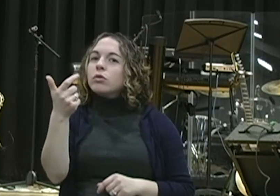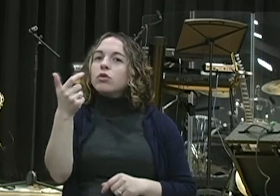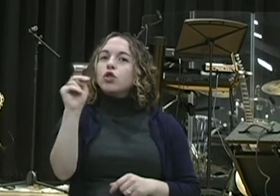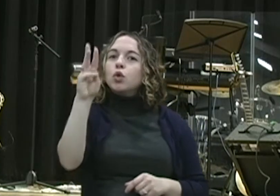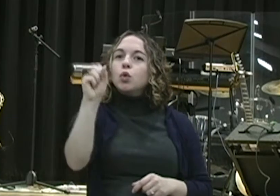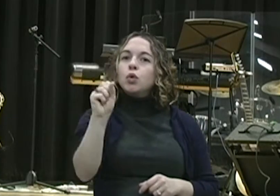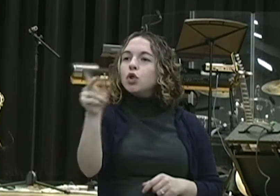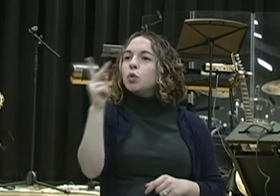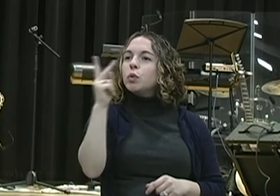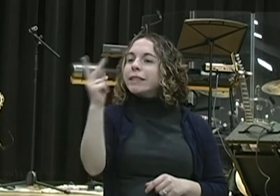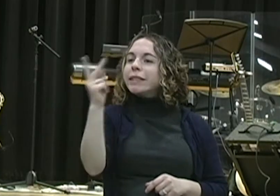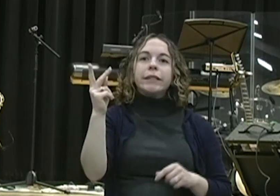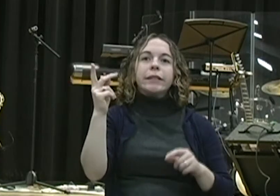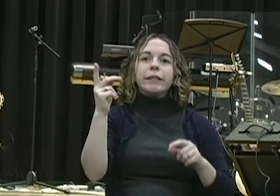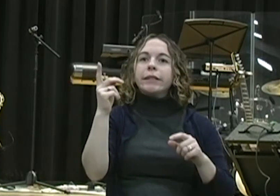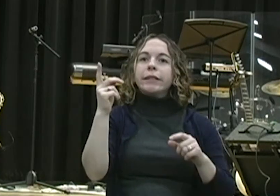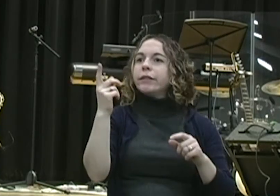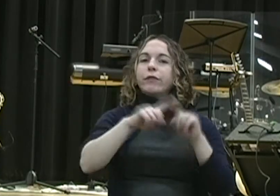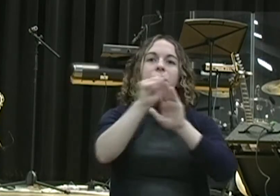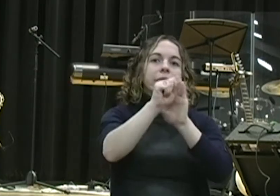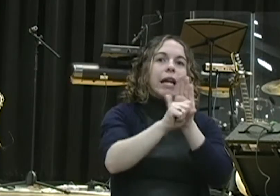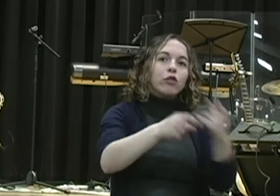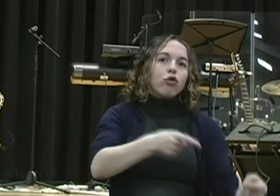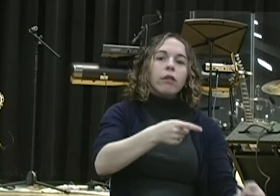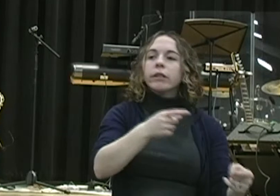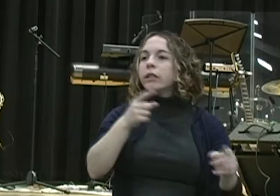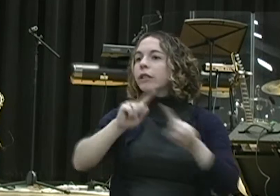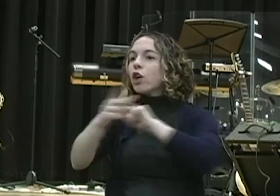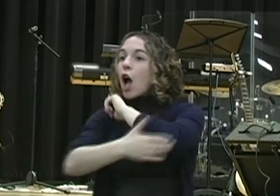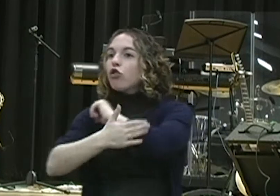Midwest looks really far away. know, and how many people are happy that there are not people,